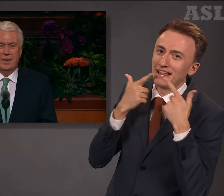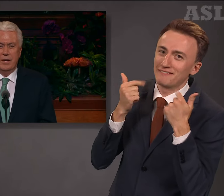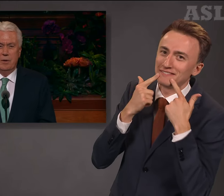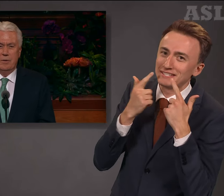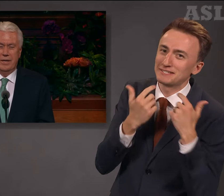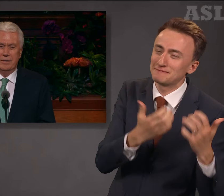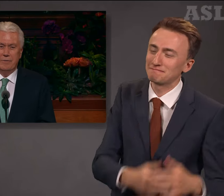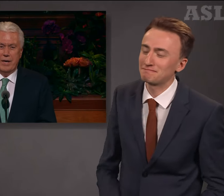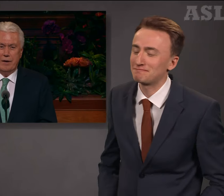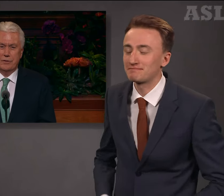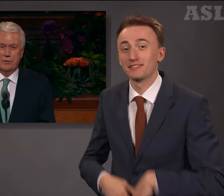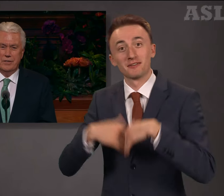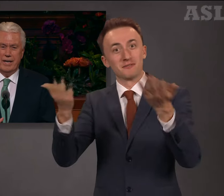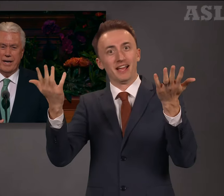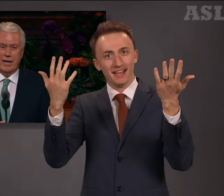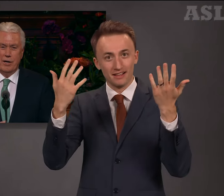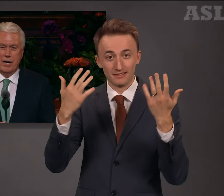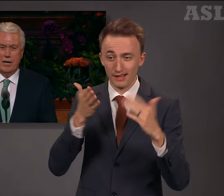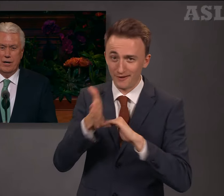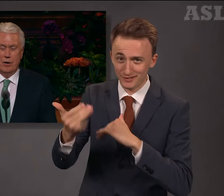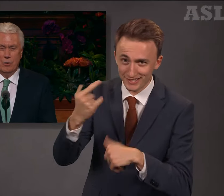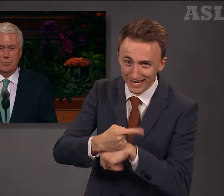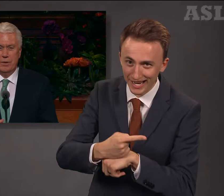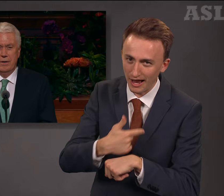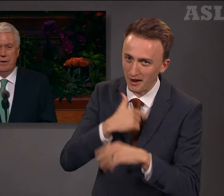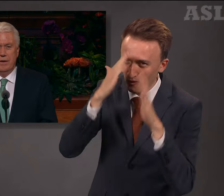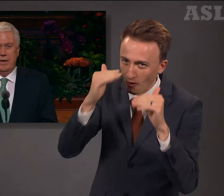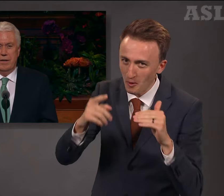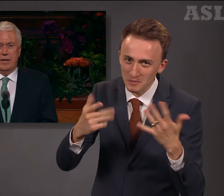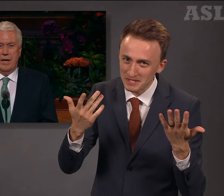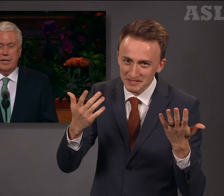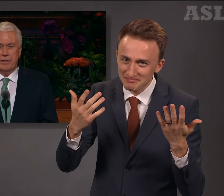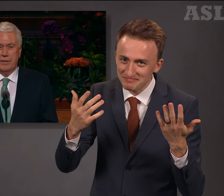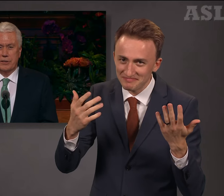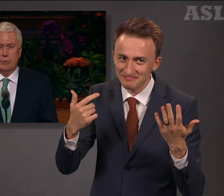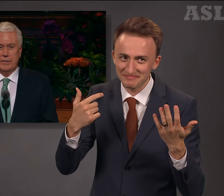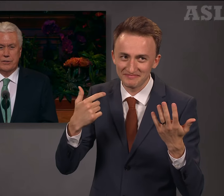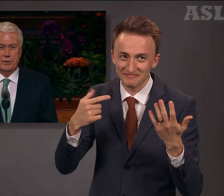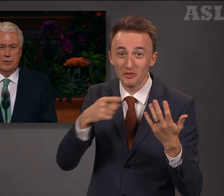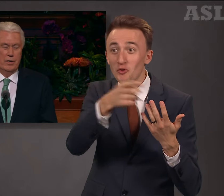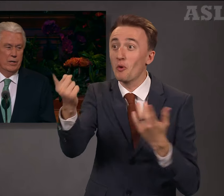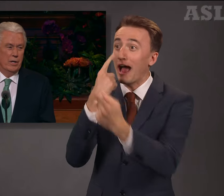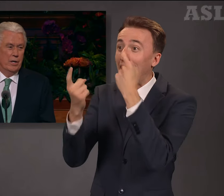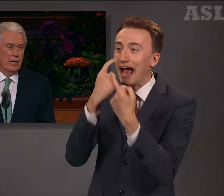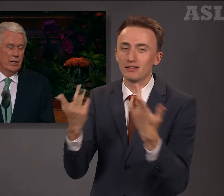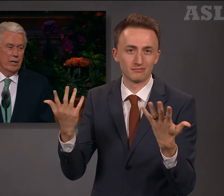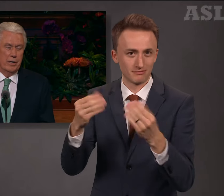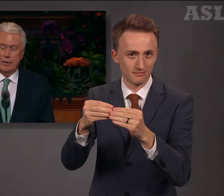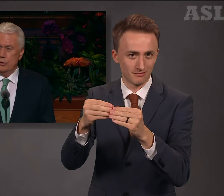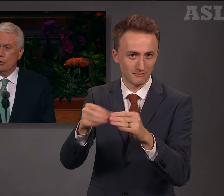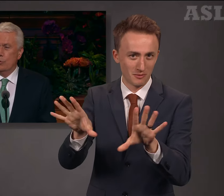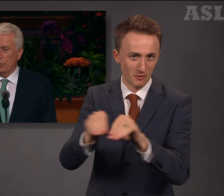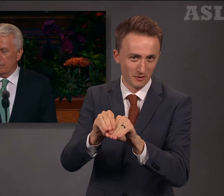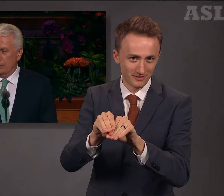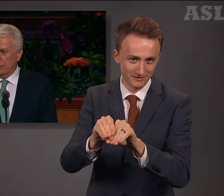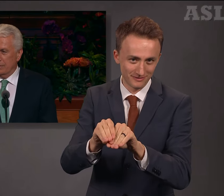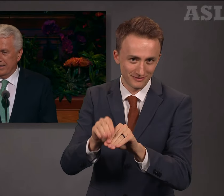Well, after today, I hope I hear that question no more for a while.